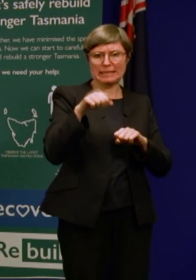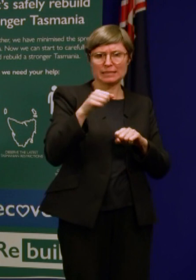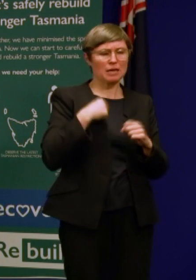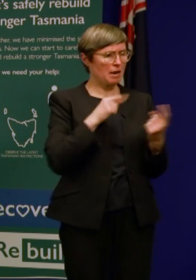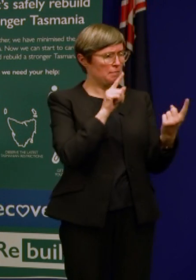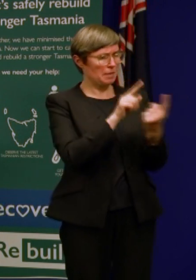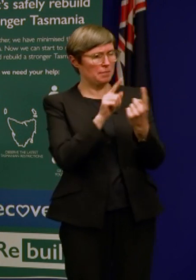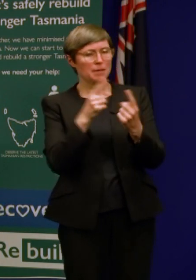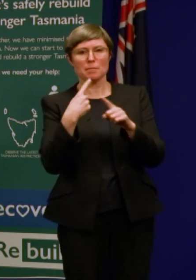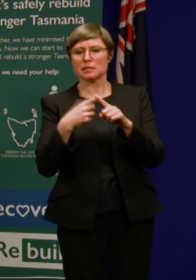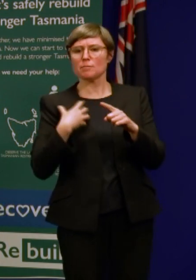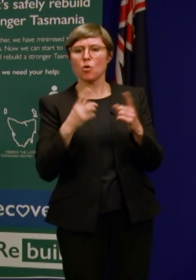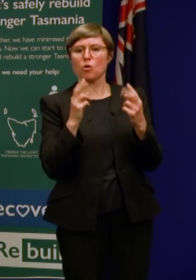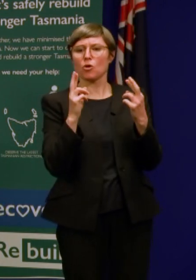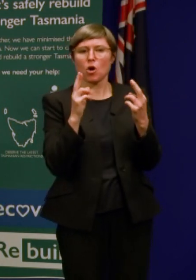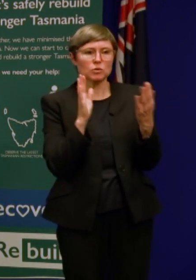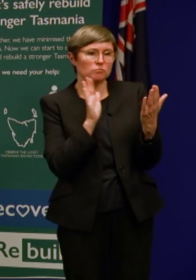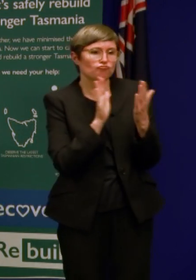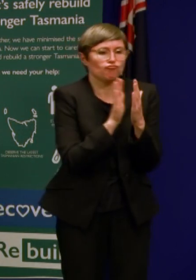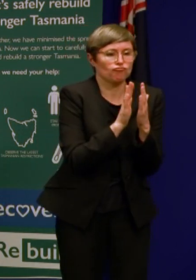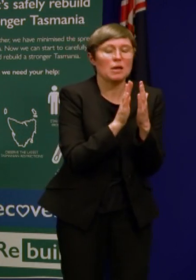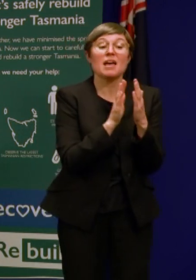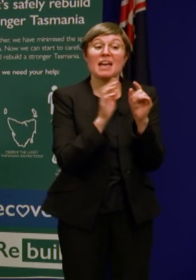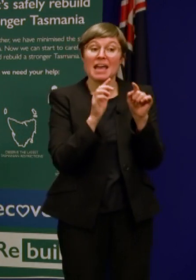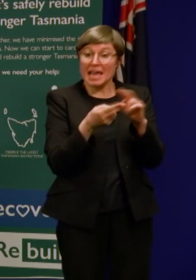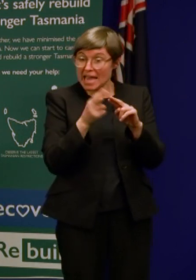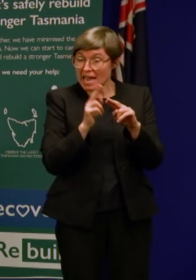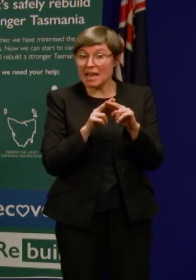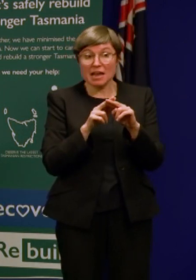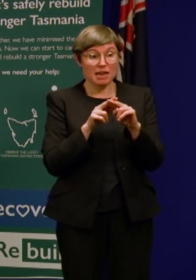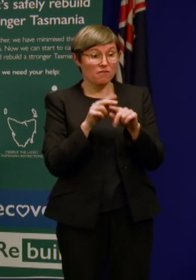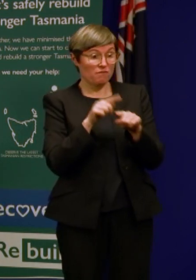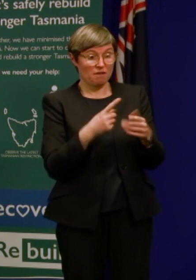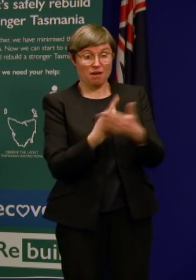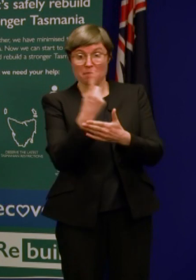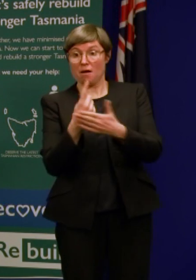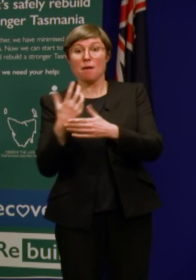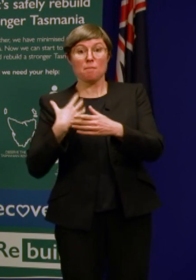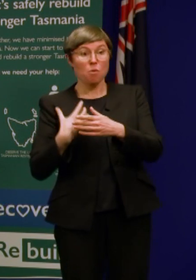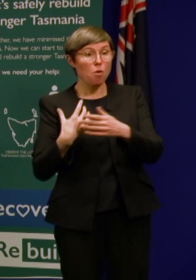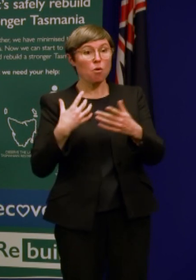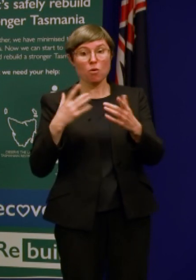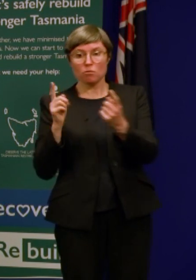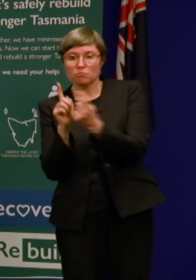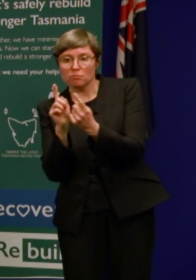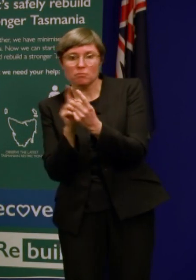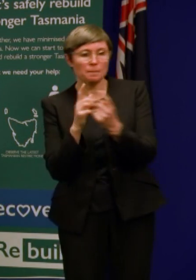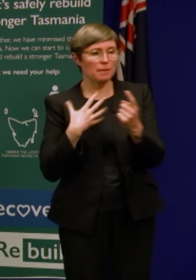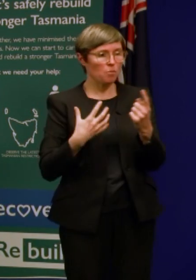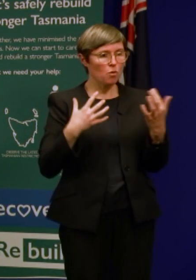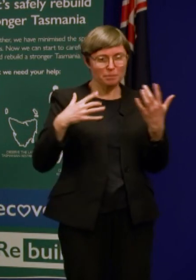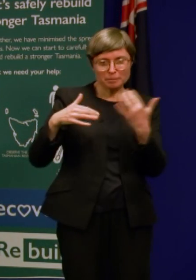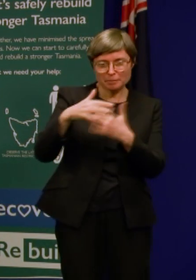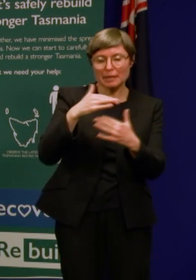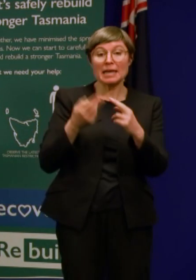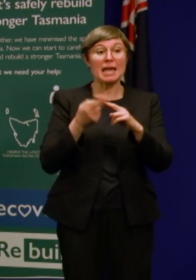us a measure of how likely infection is to spread if people are mixing more and getting closer together that means that infection is more likely to spread if it